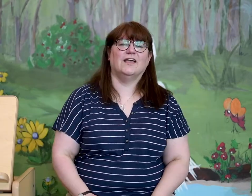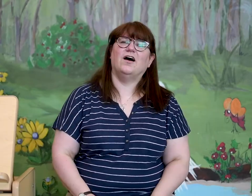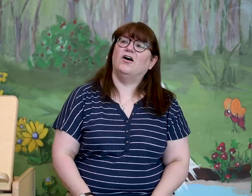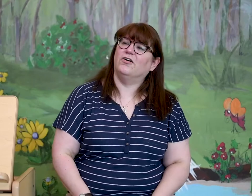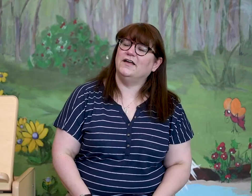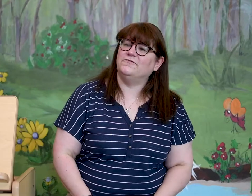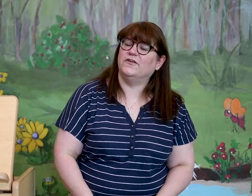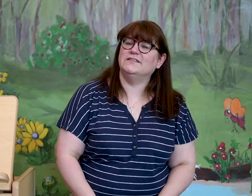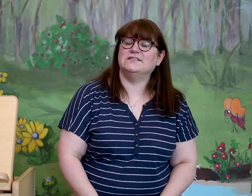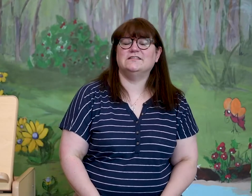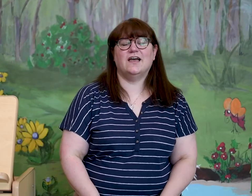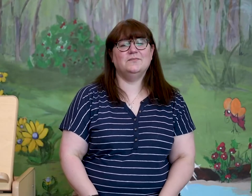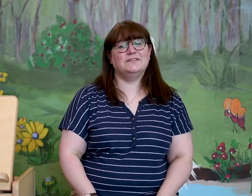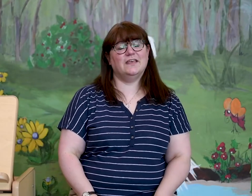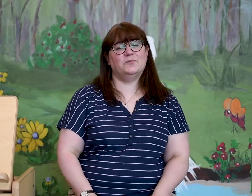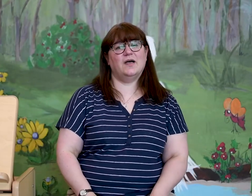All right, friends, it's time to say goodbye.